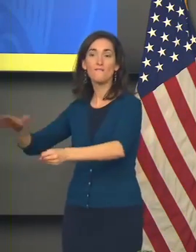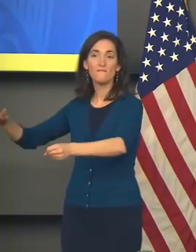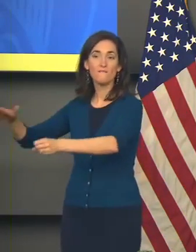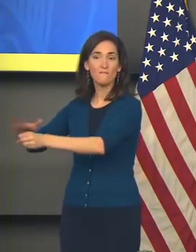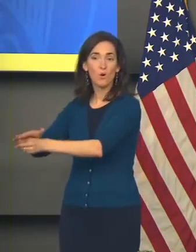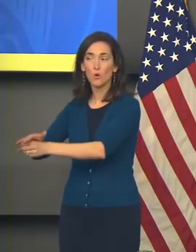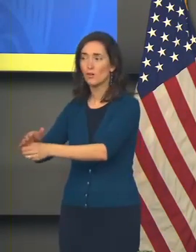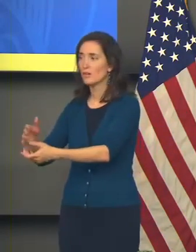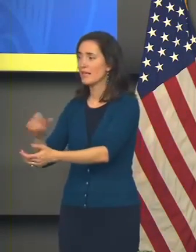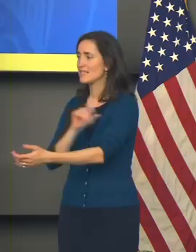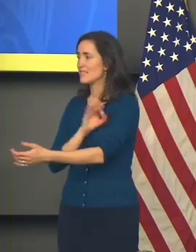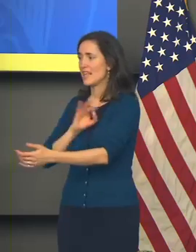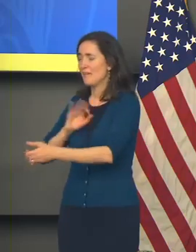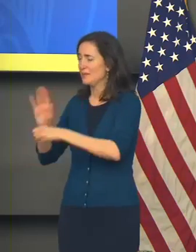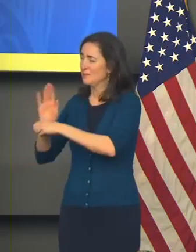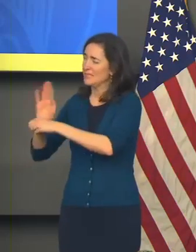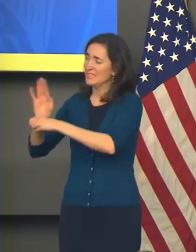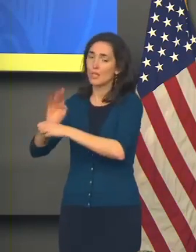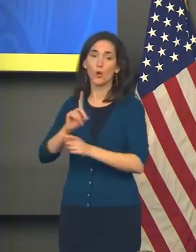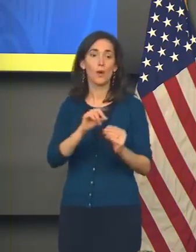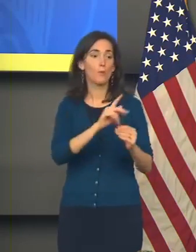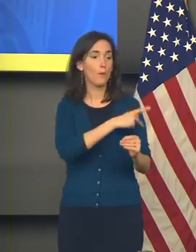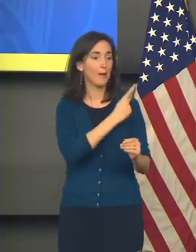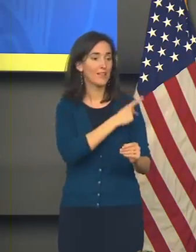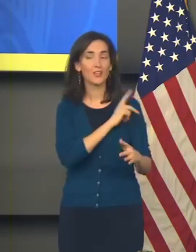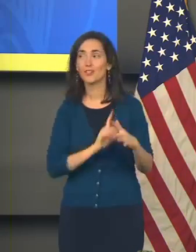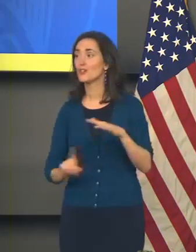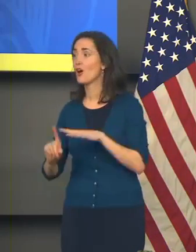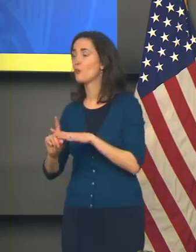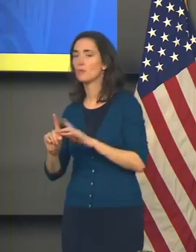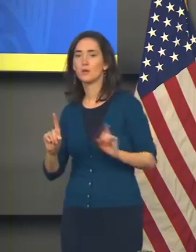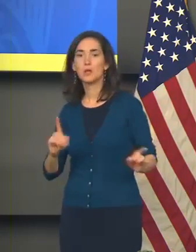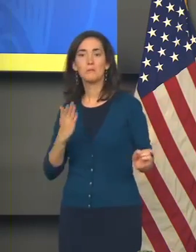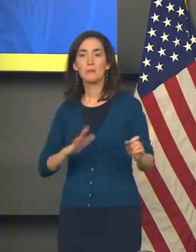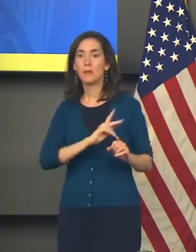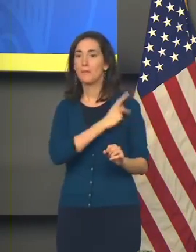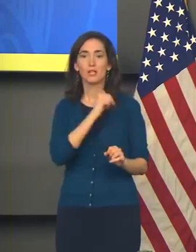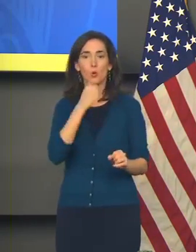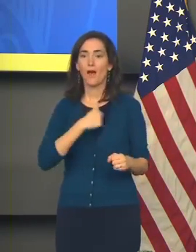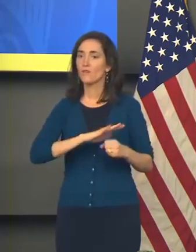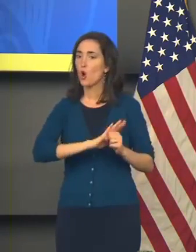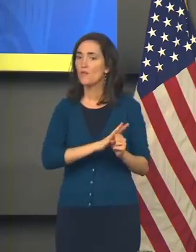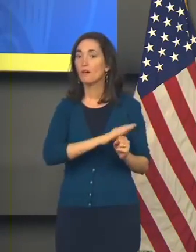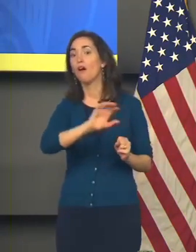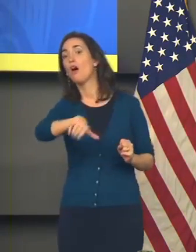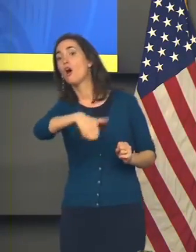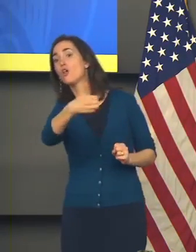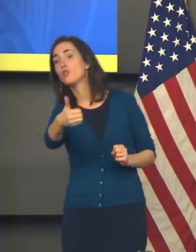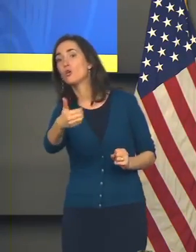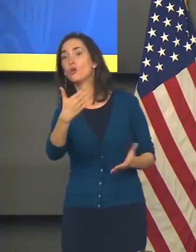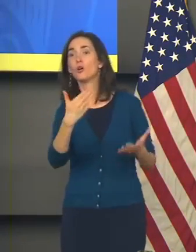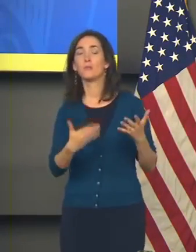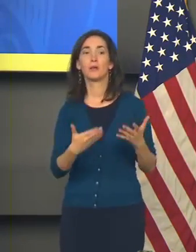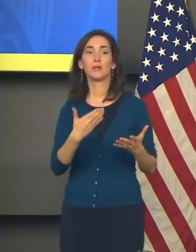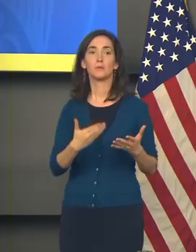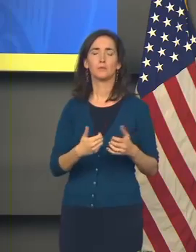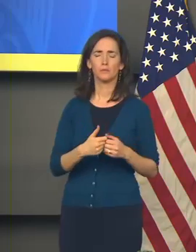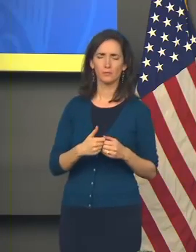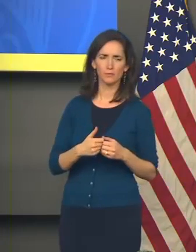staff to take care of another patient, it isn't just the next COVID patient that's going to suffer that. It might be the next stroke victim.